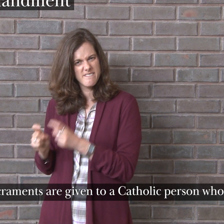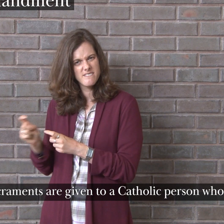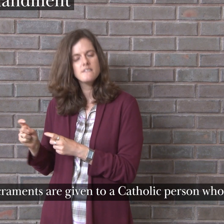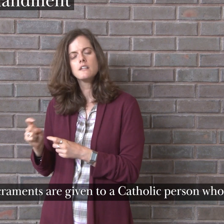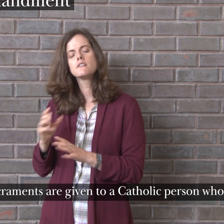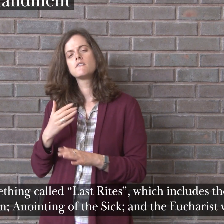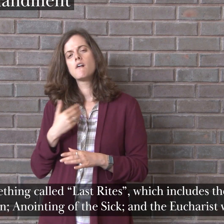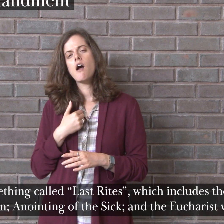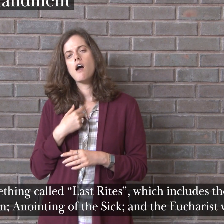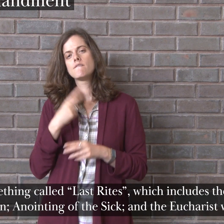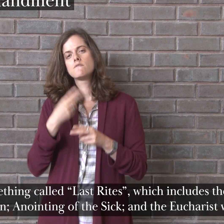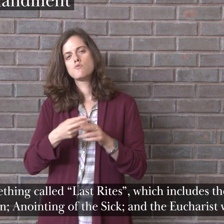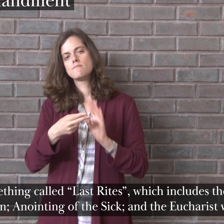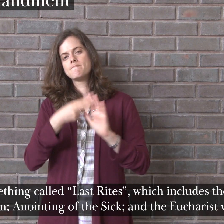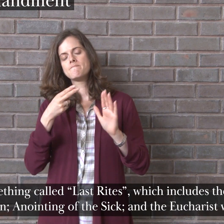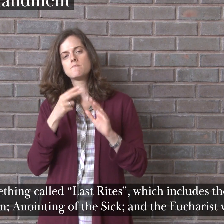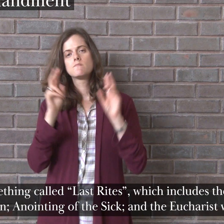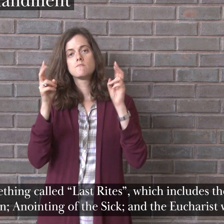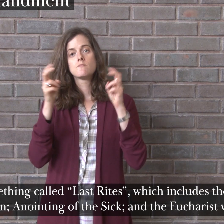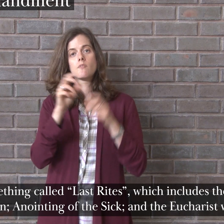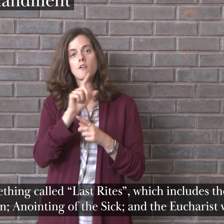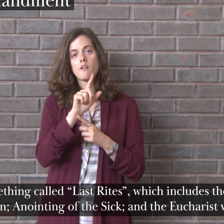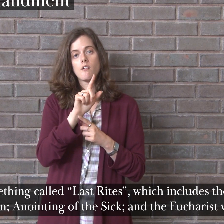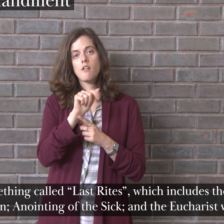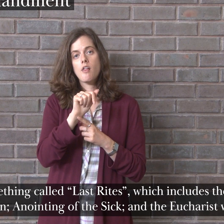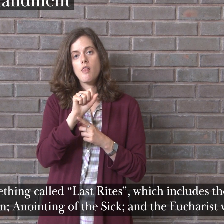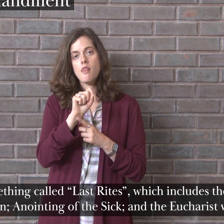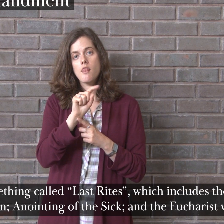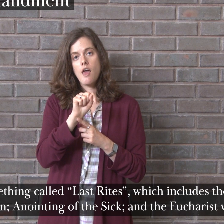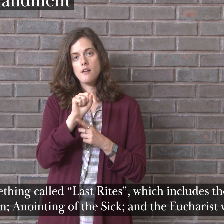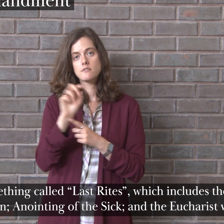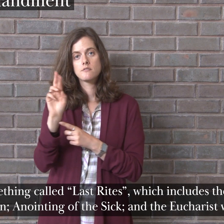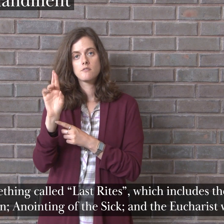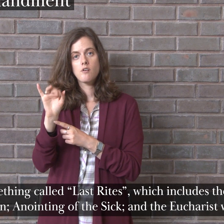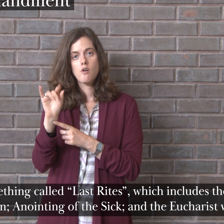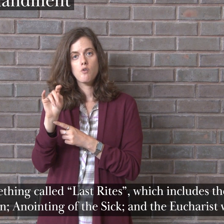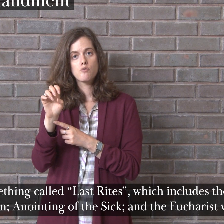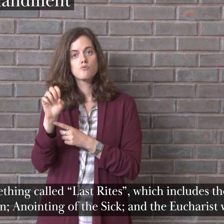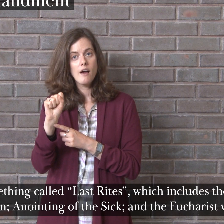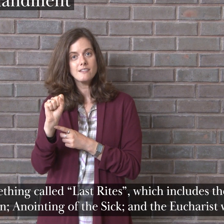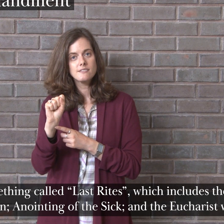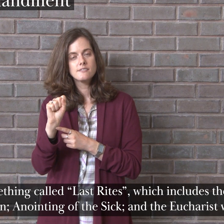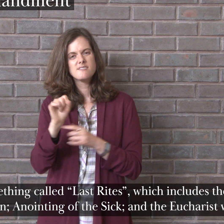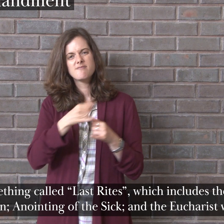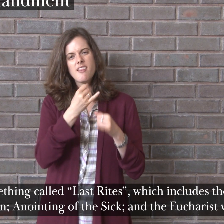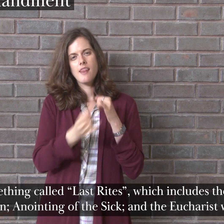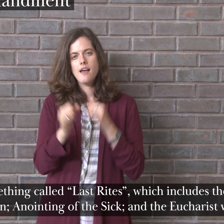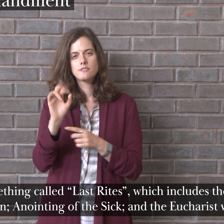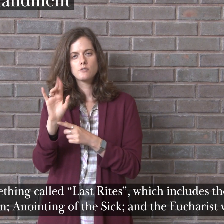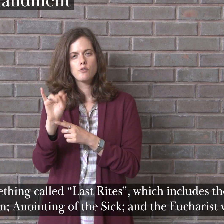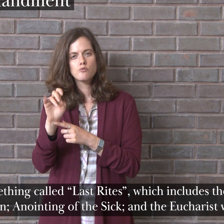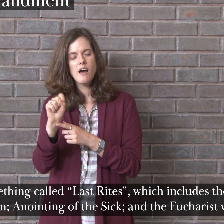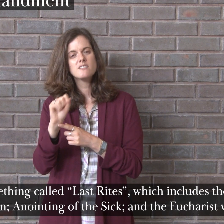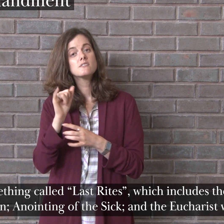There is something called Last Rites, which includes the sacraments of confession,